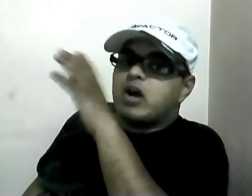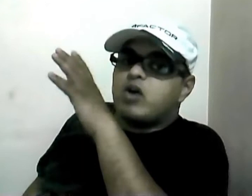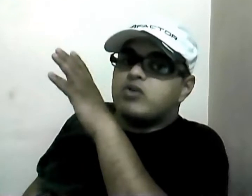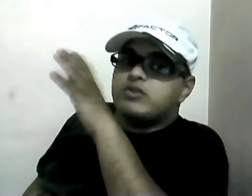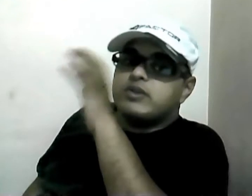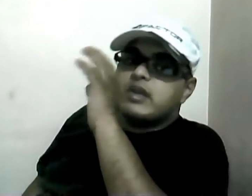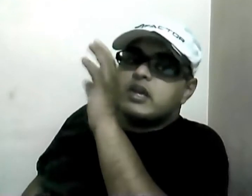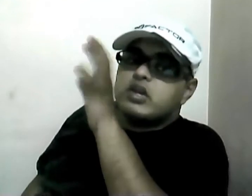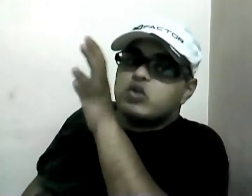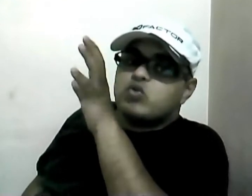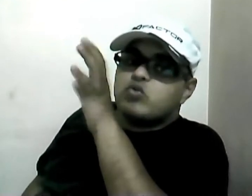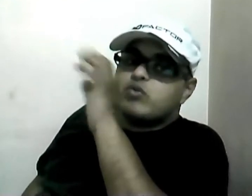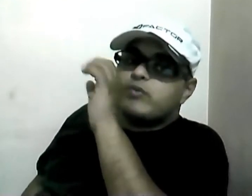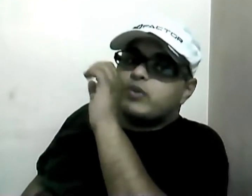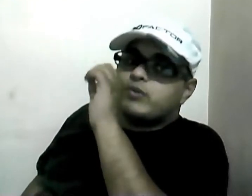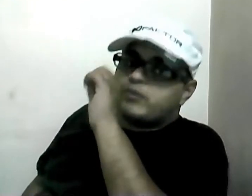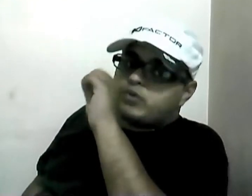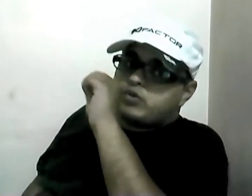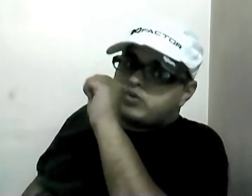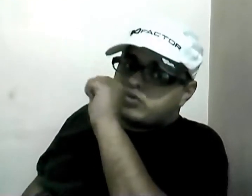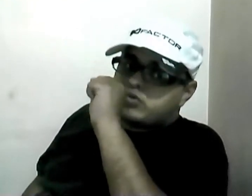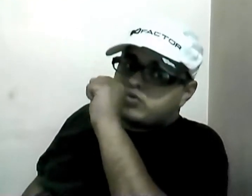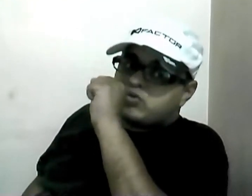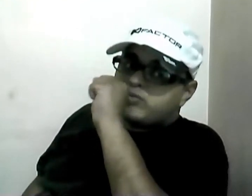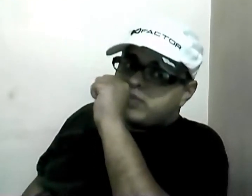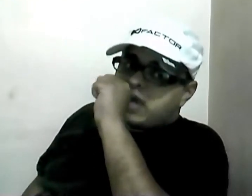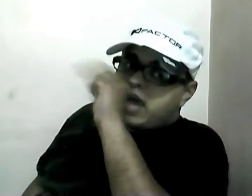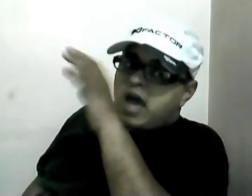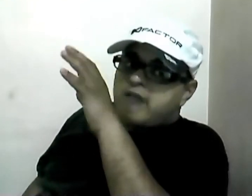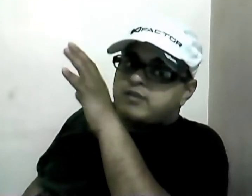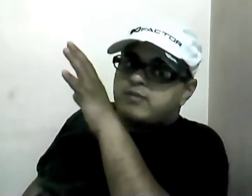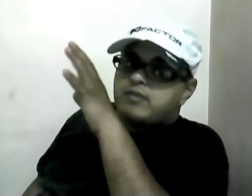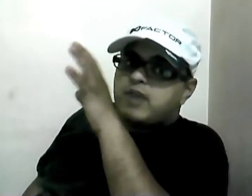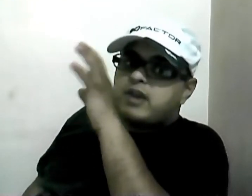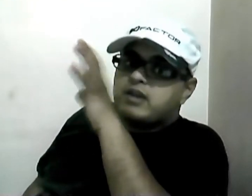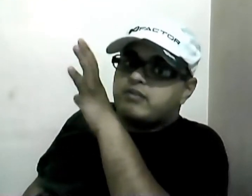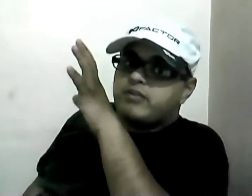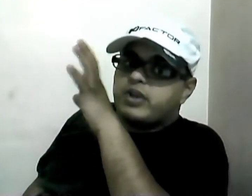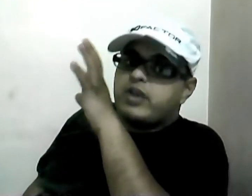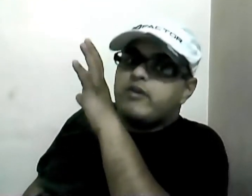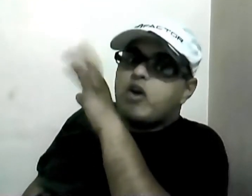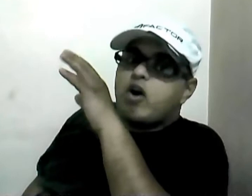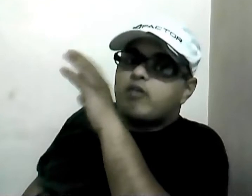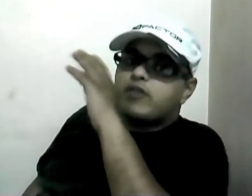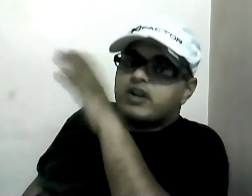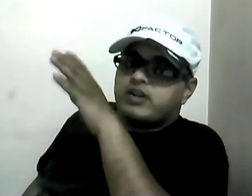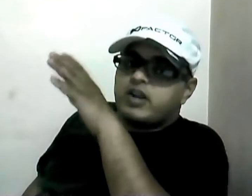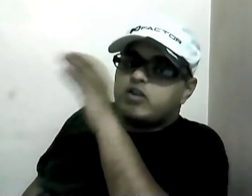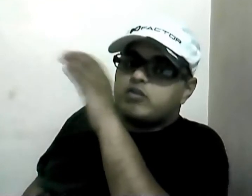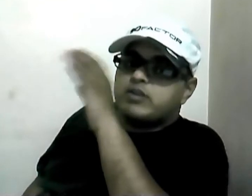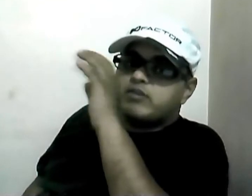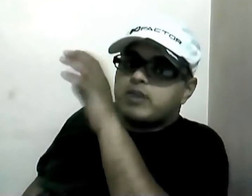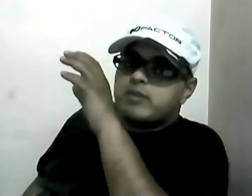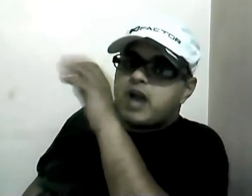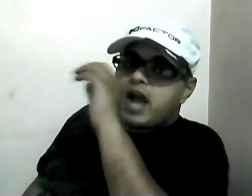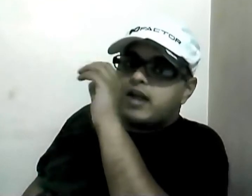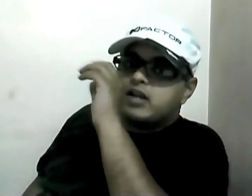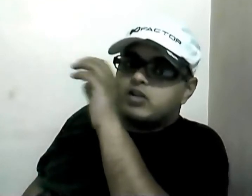you to have simplified delivery of content over the web and intuitive